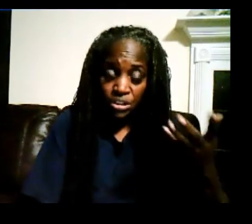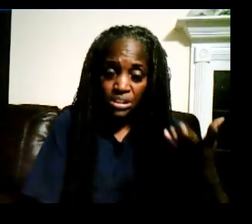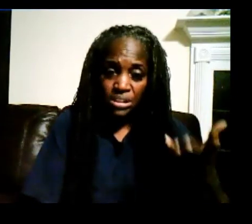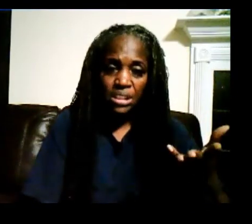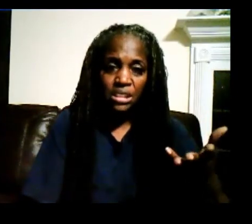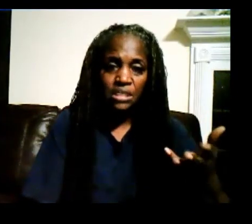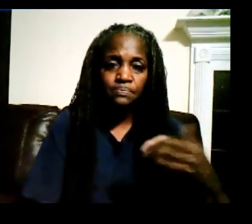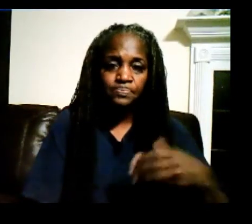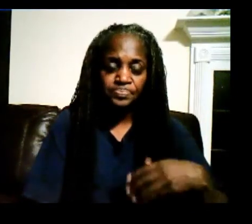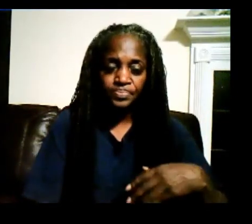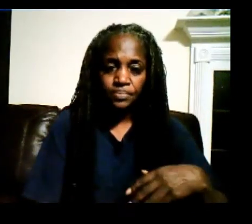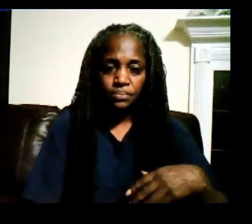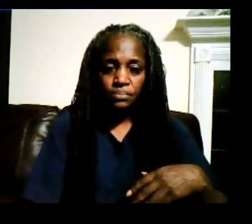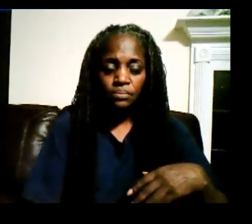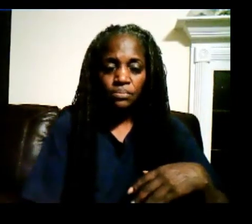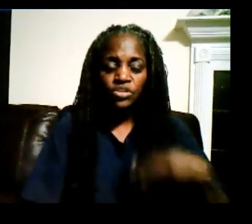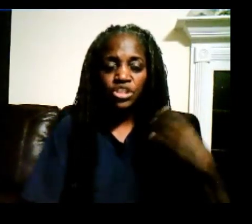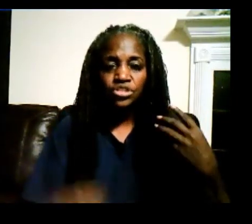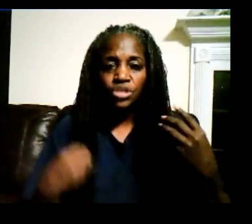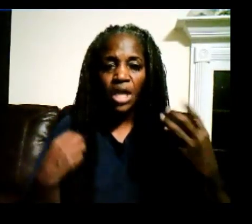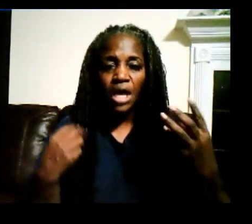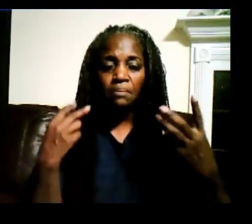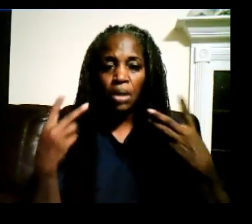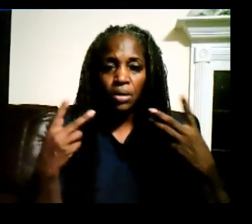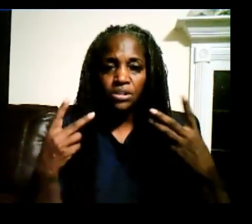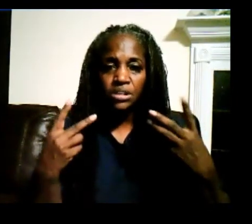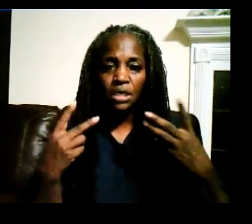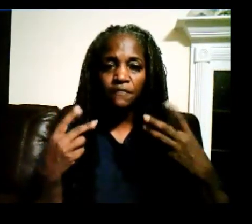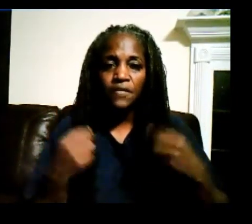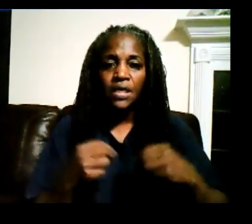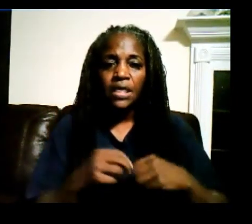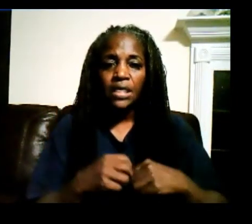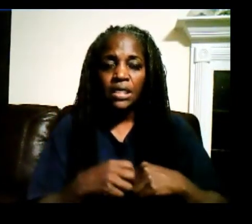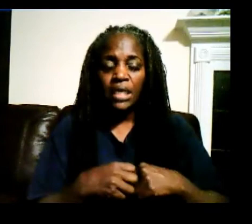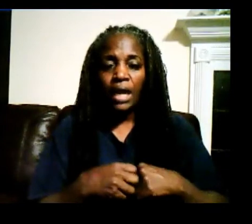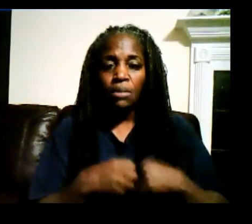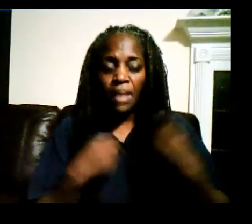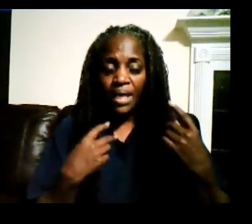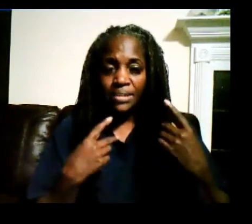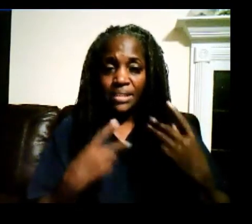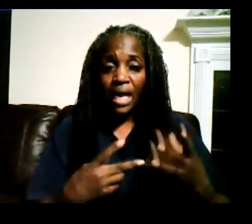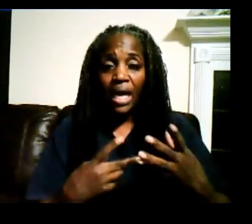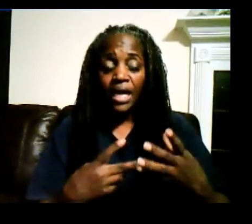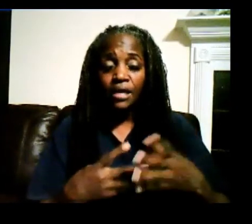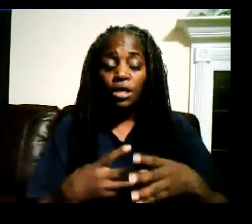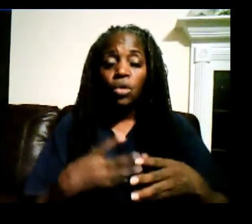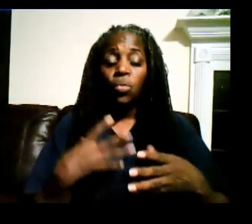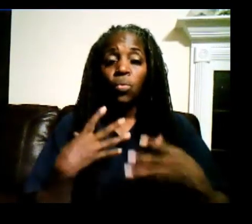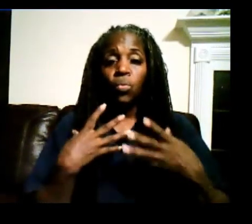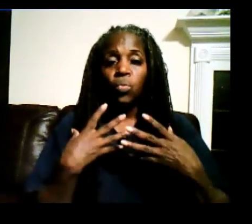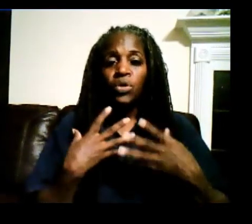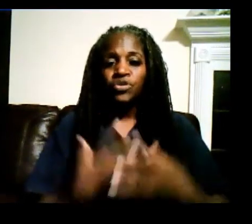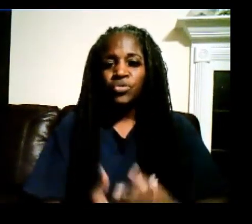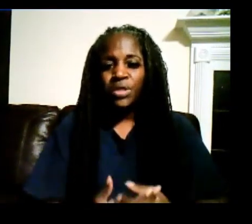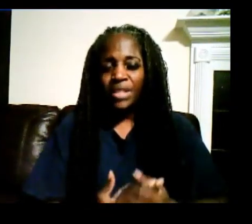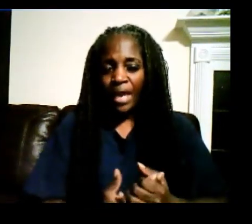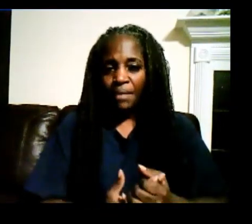see them just to kind of mark stuff in in our mind's eye. We're doing that